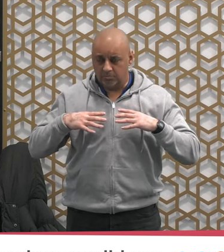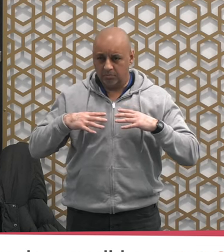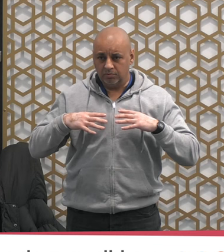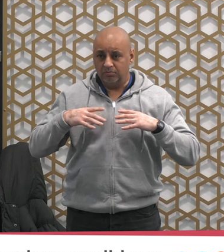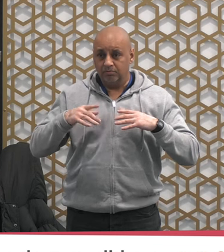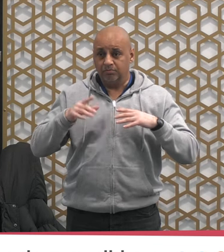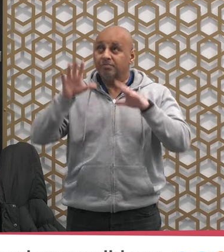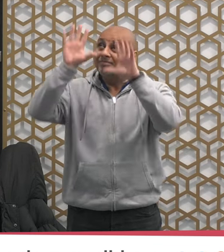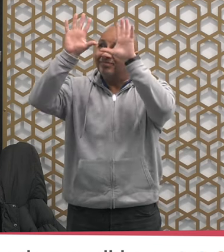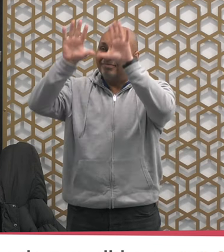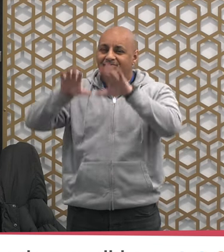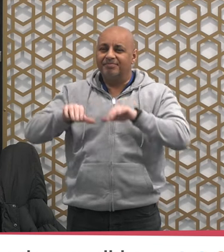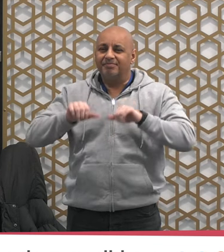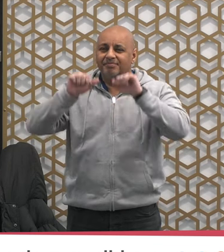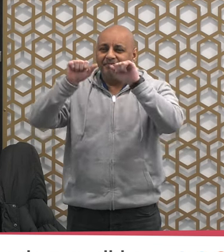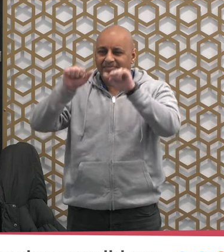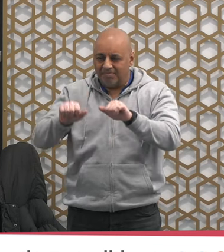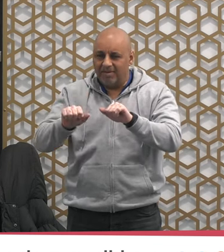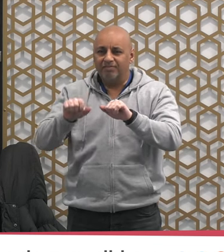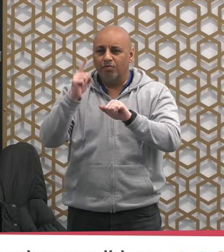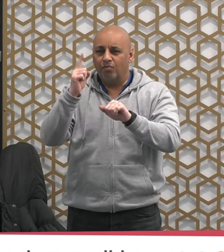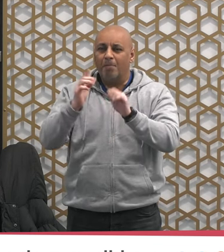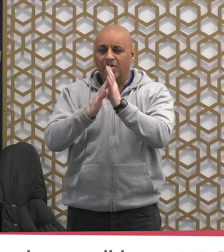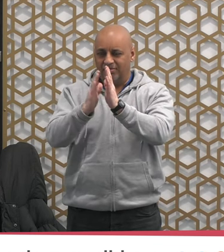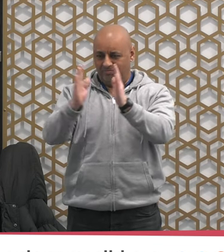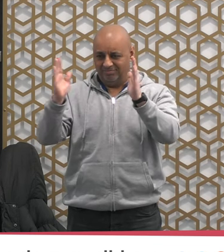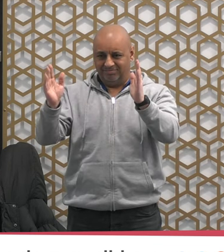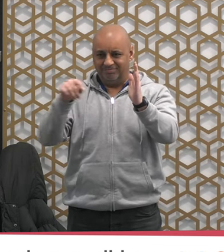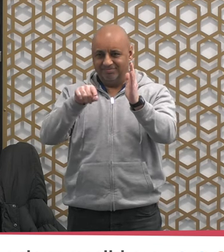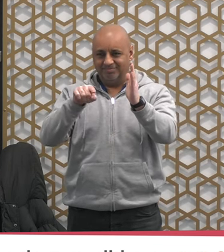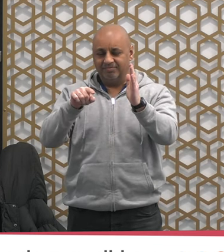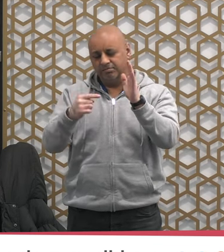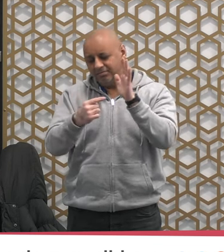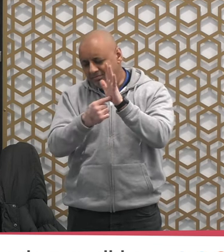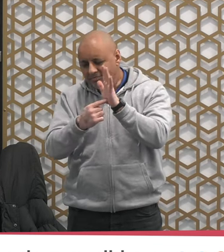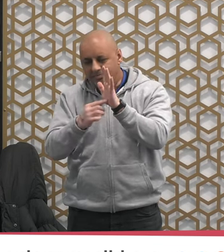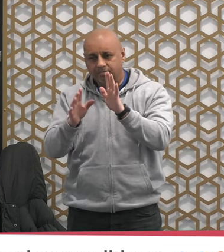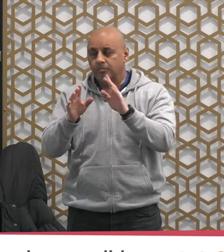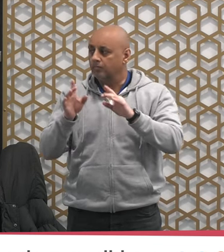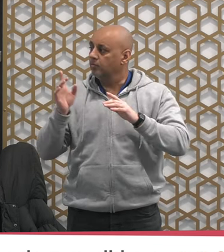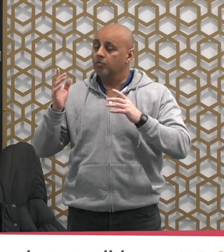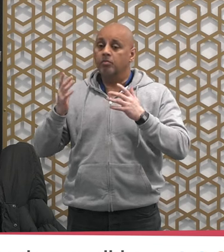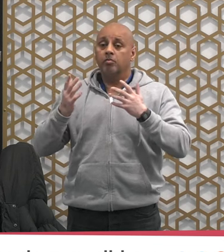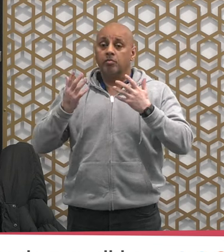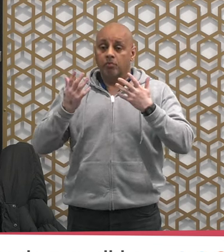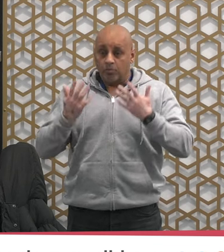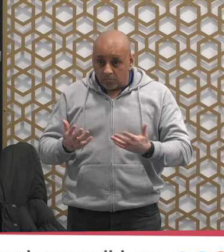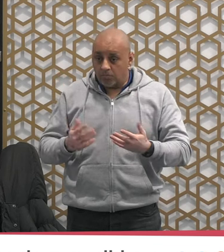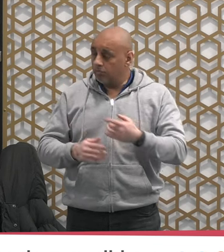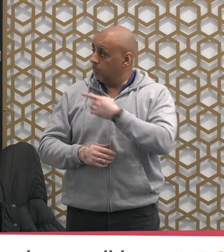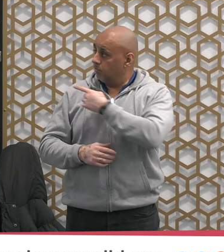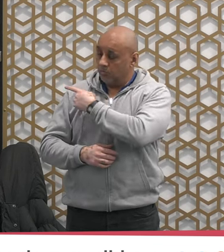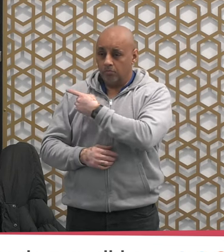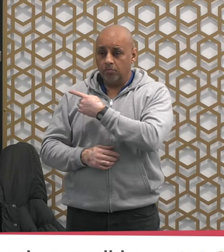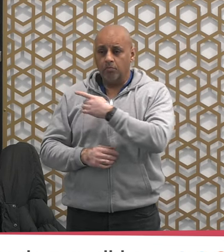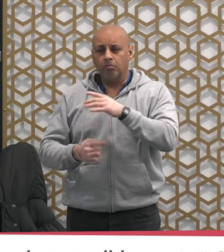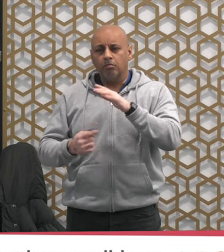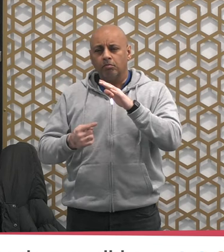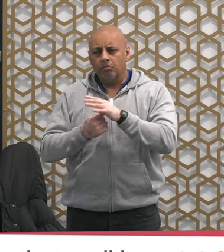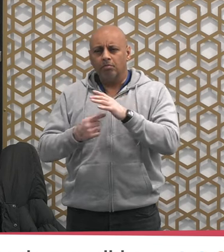to share with you some practical piece of advice that we need to adopt in order to prepare